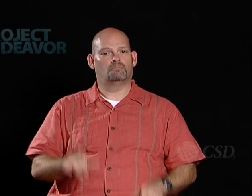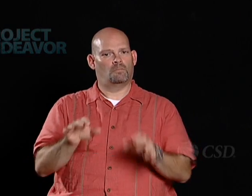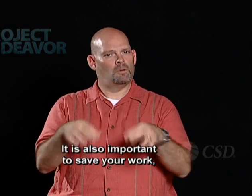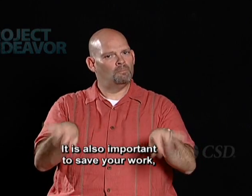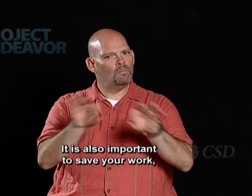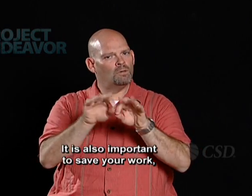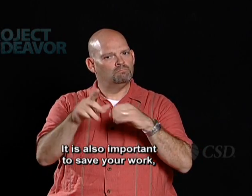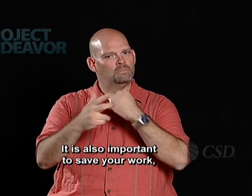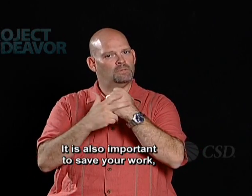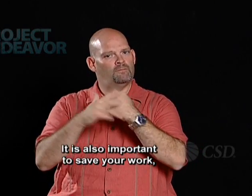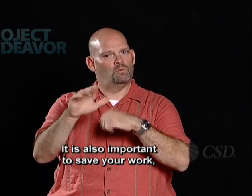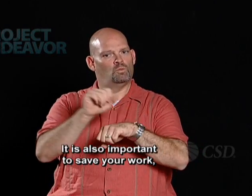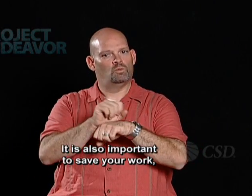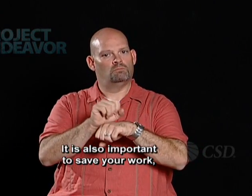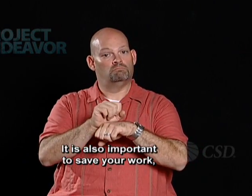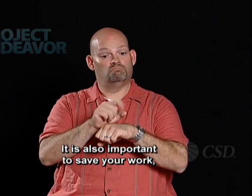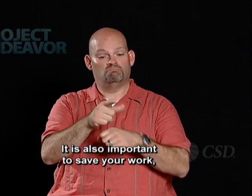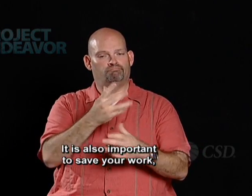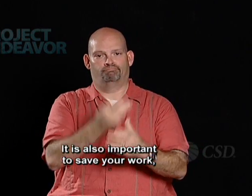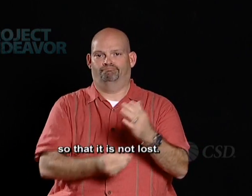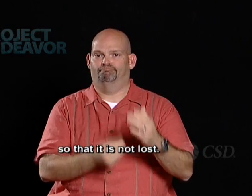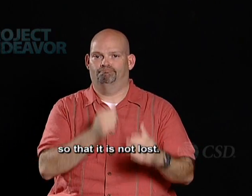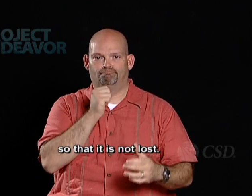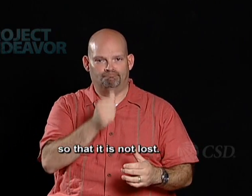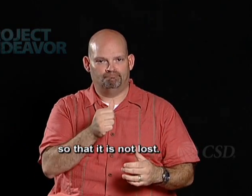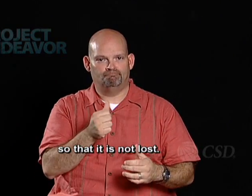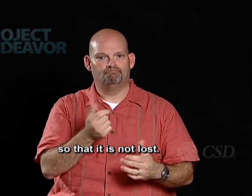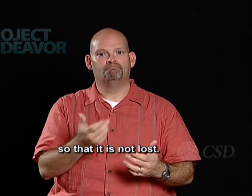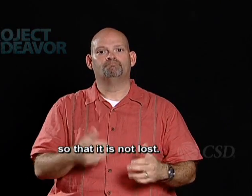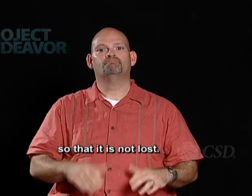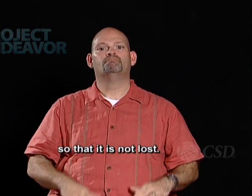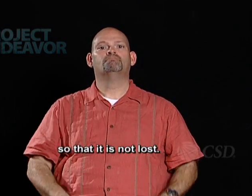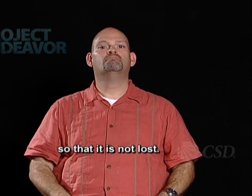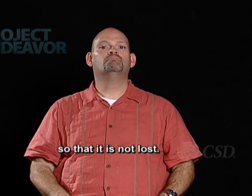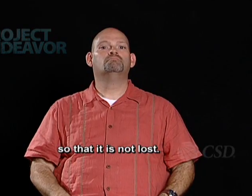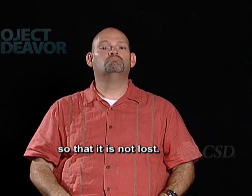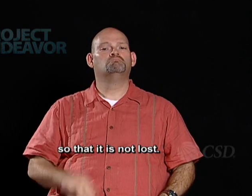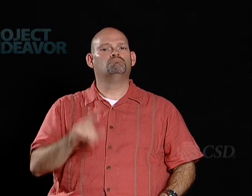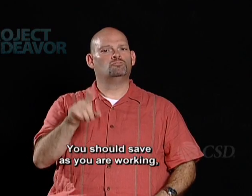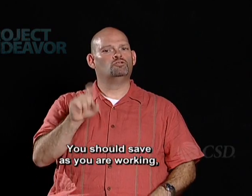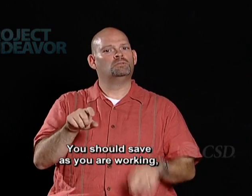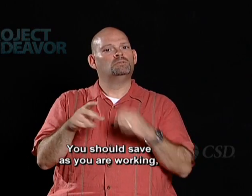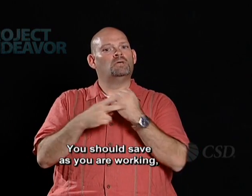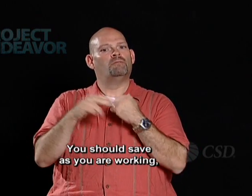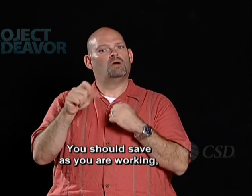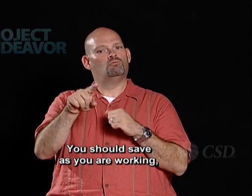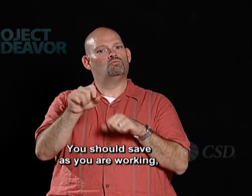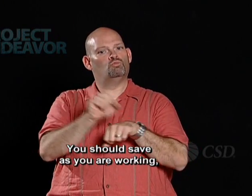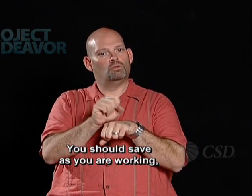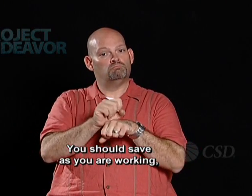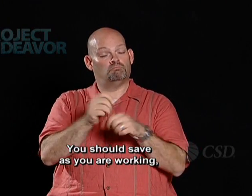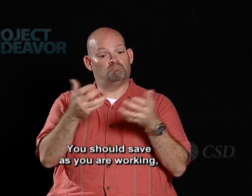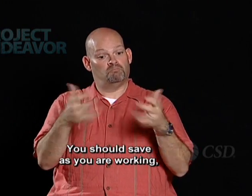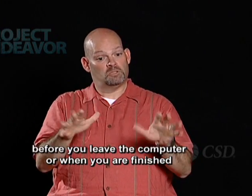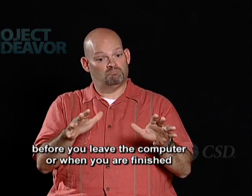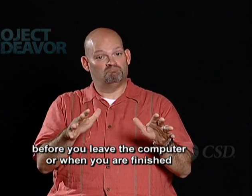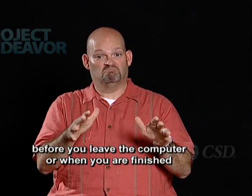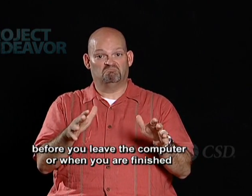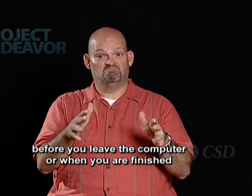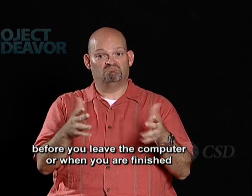It is also important to save your work so that it is not lost. You should save as you are working before you leave the